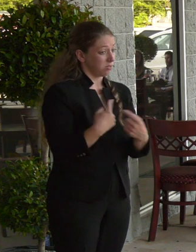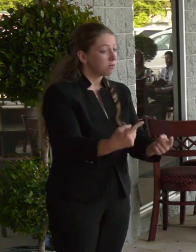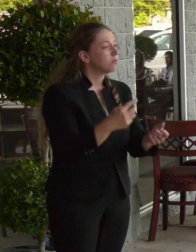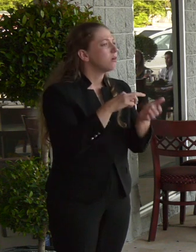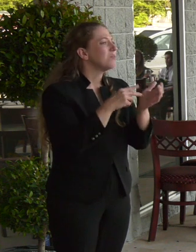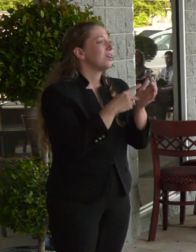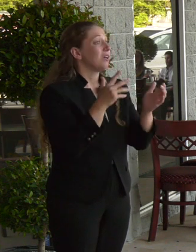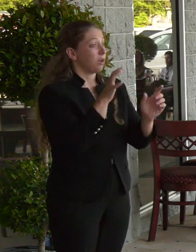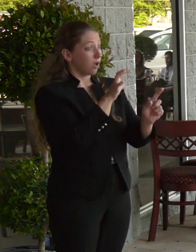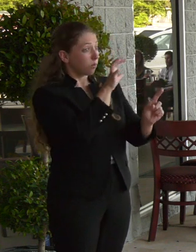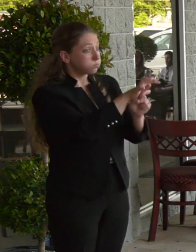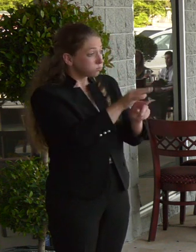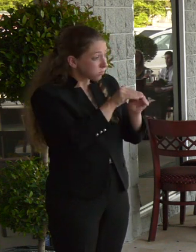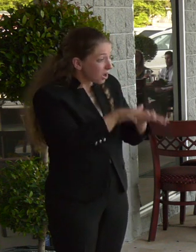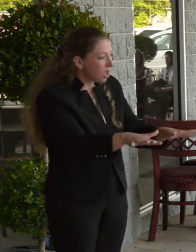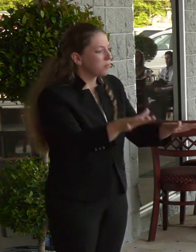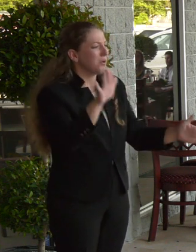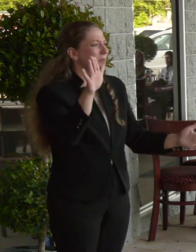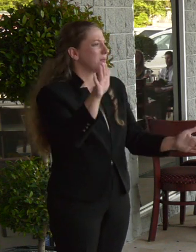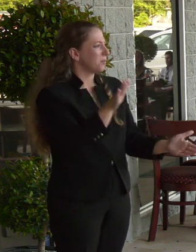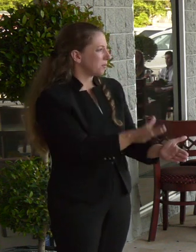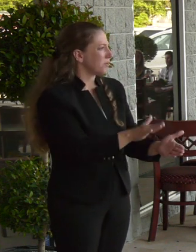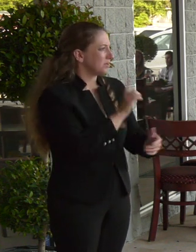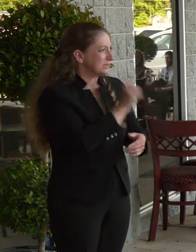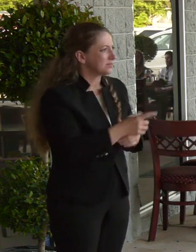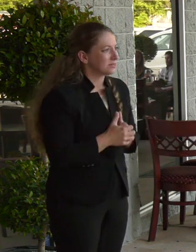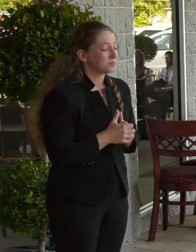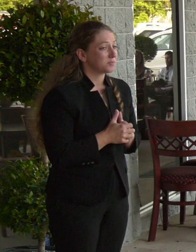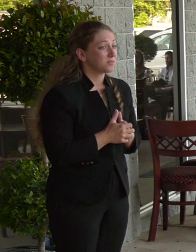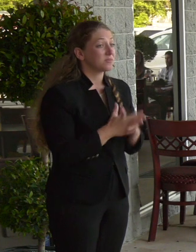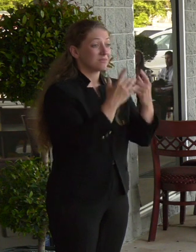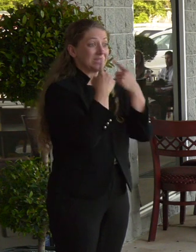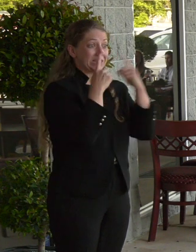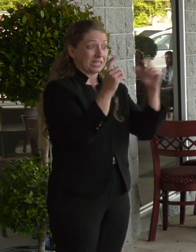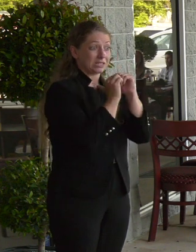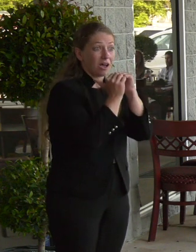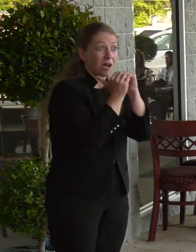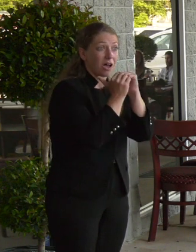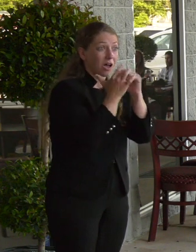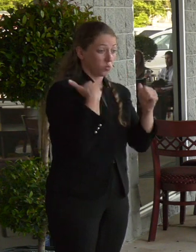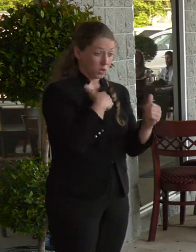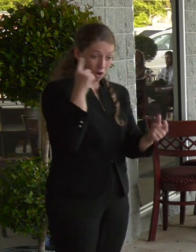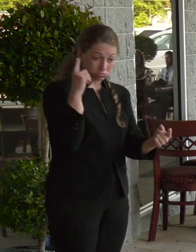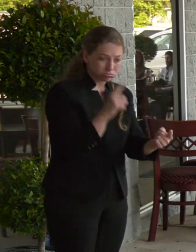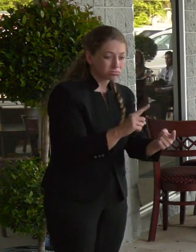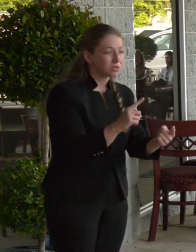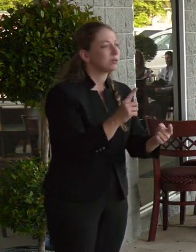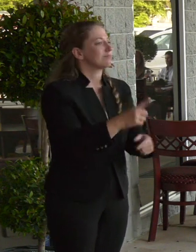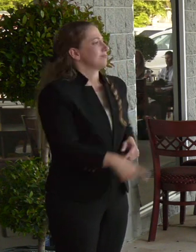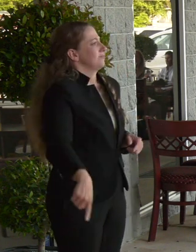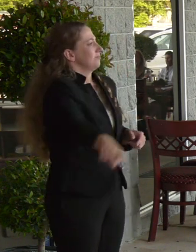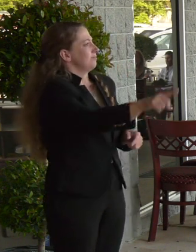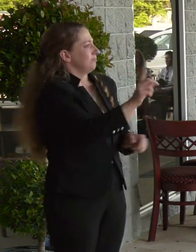decreasing prevalence of the virus in our area. This success can be directly attributed to the responsible actions and